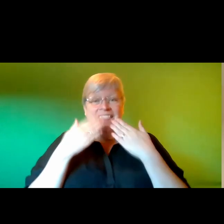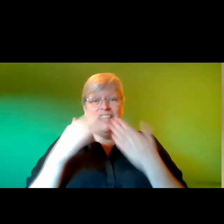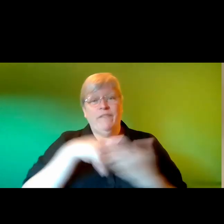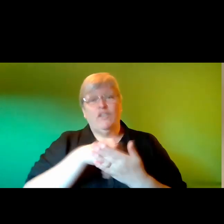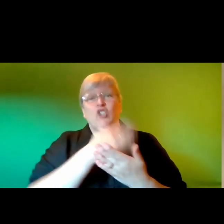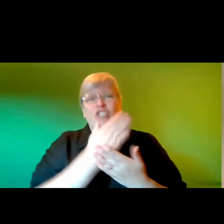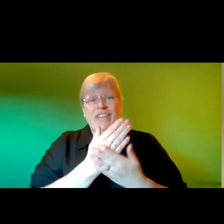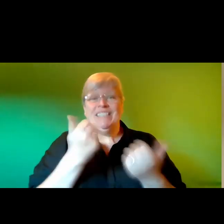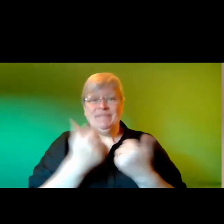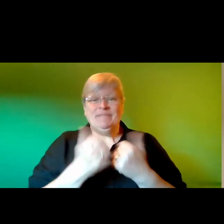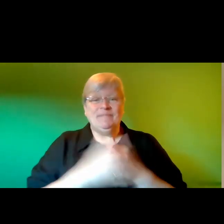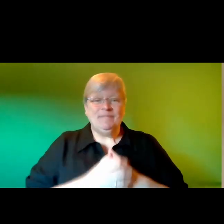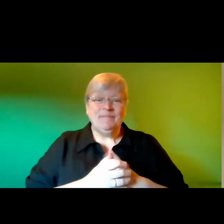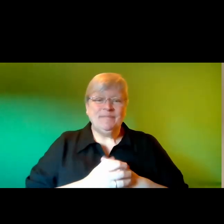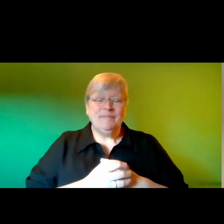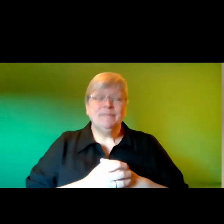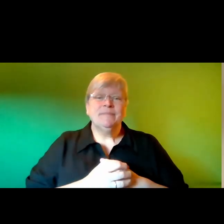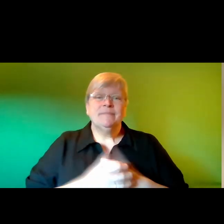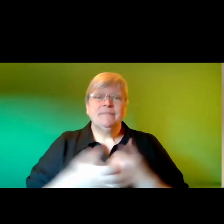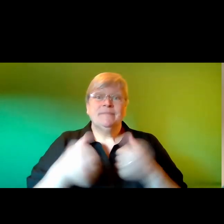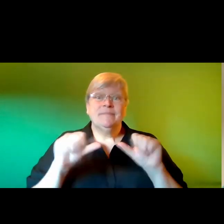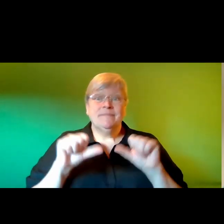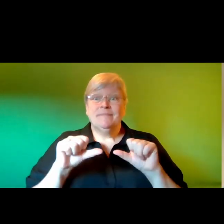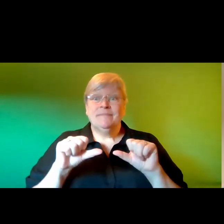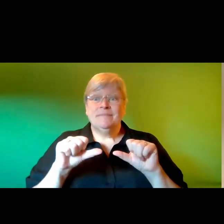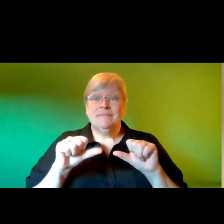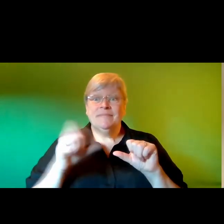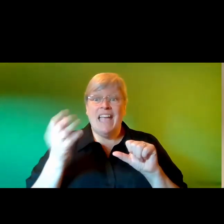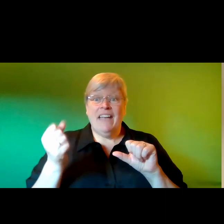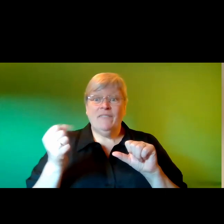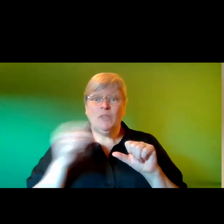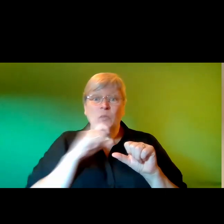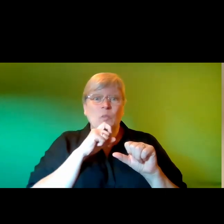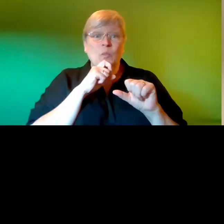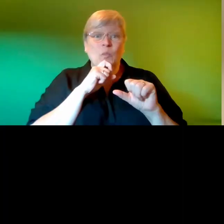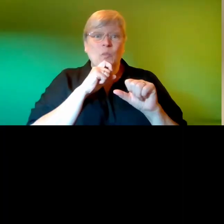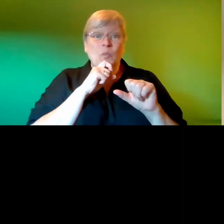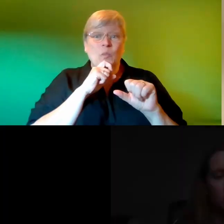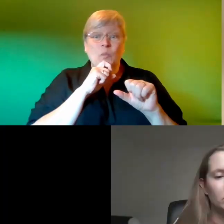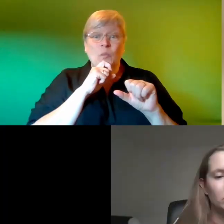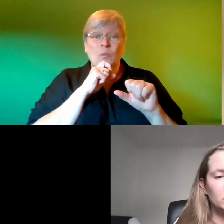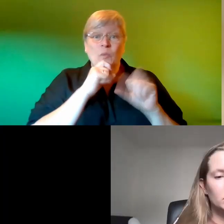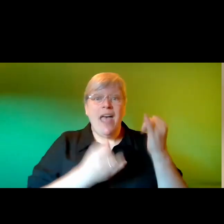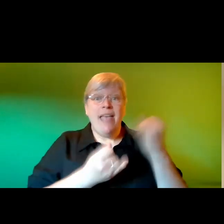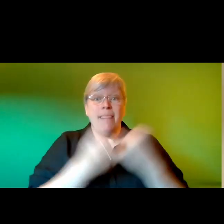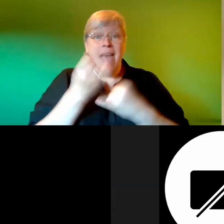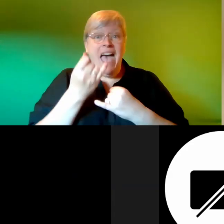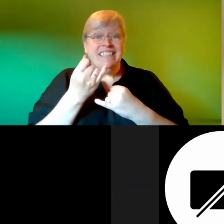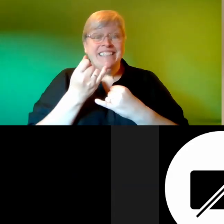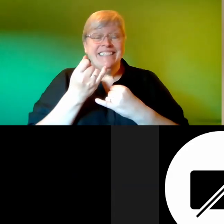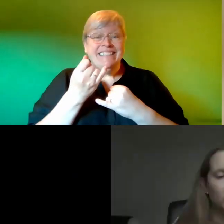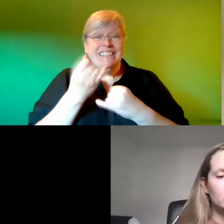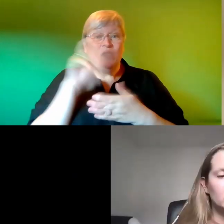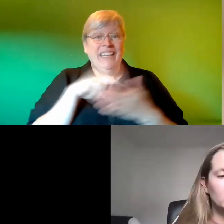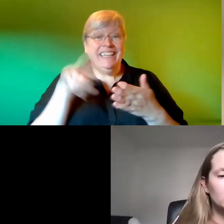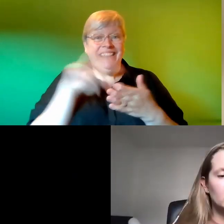okay so next um we have um our last but not least reader